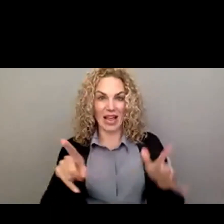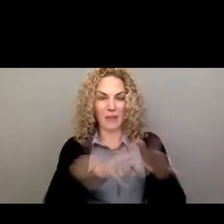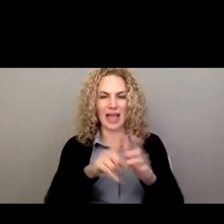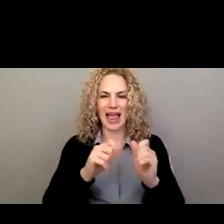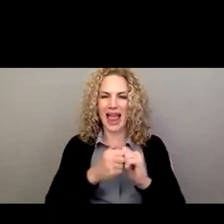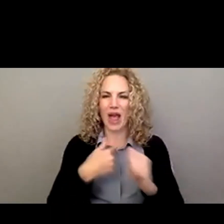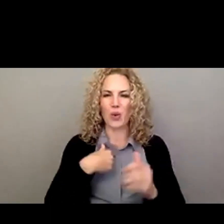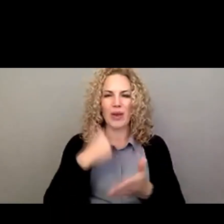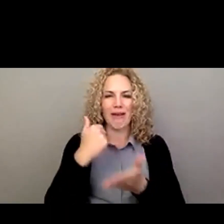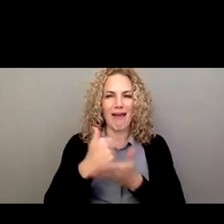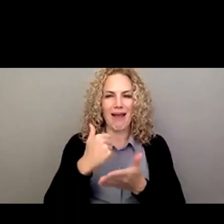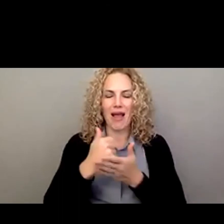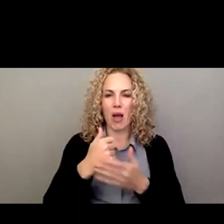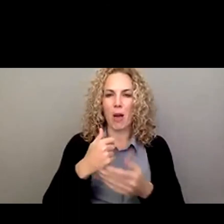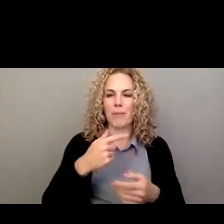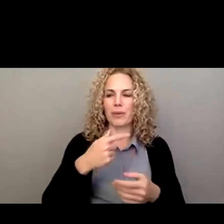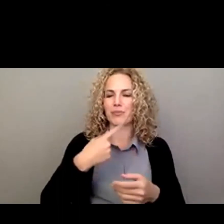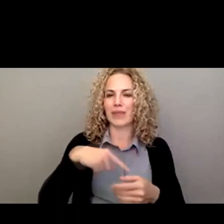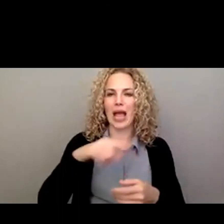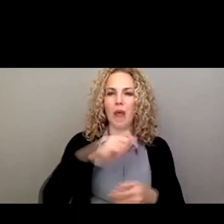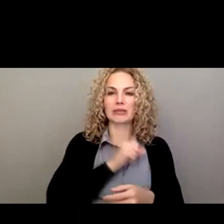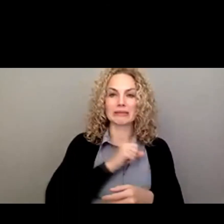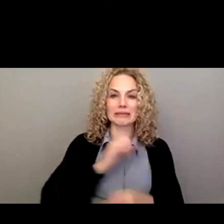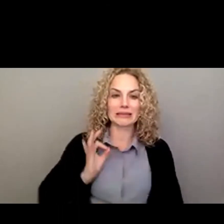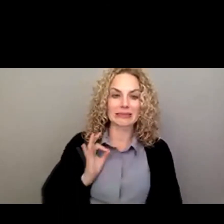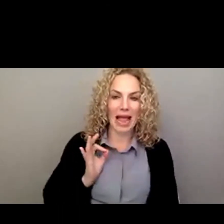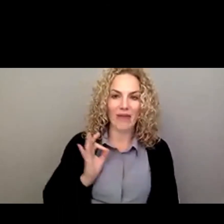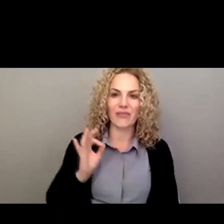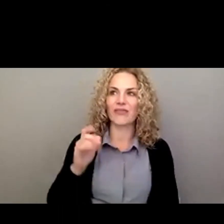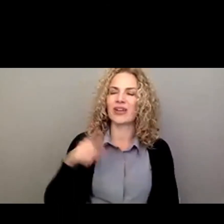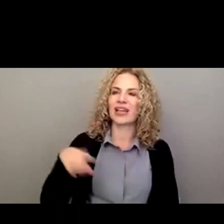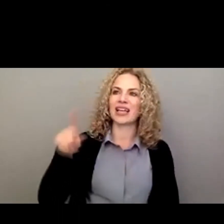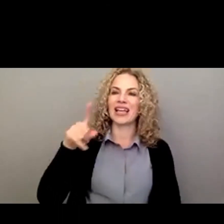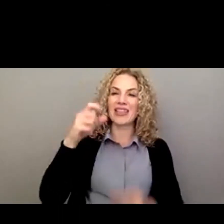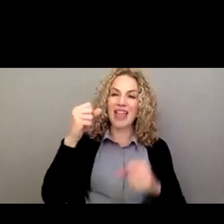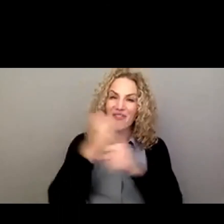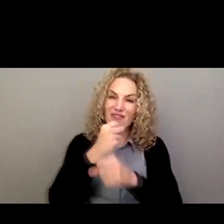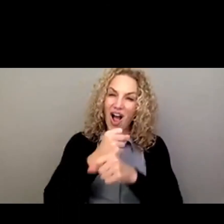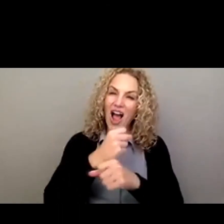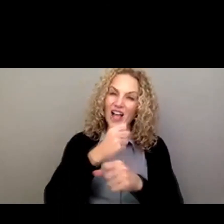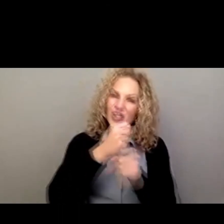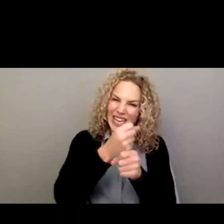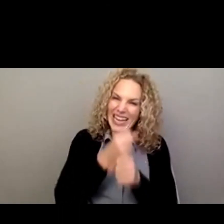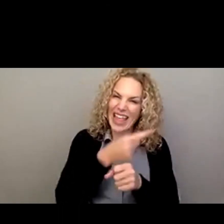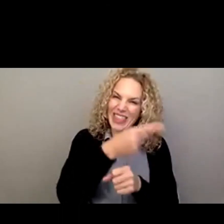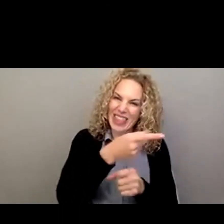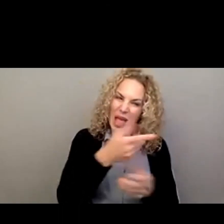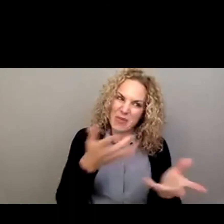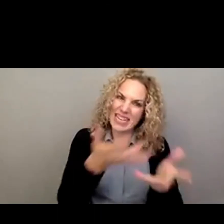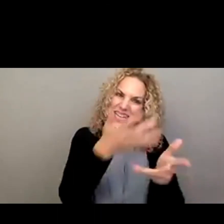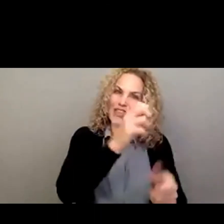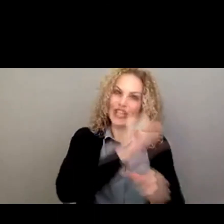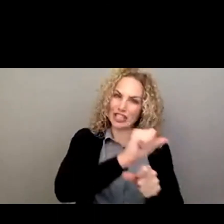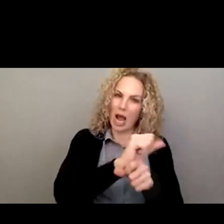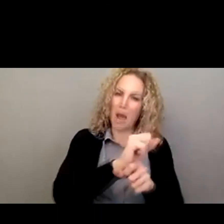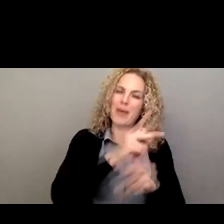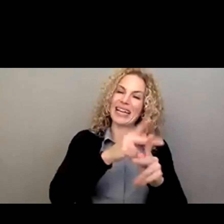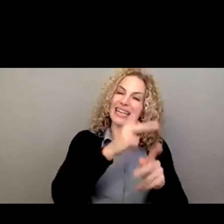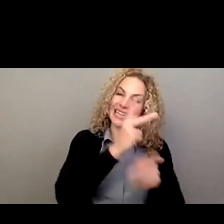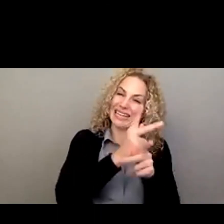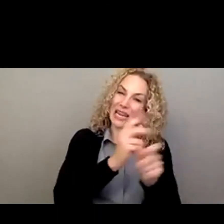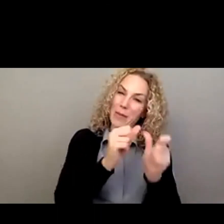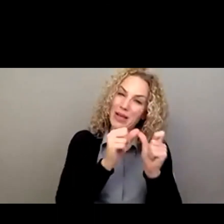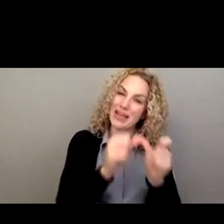do we help our staff that, they've fought the good fight, they got the job, they've been fighting to keep the job,